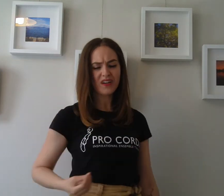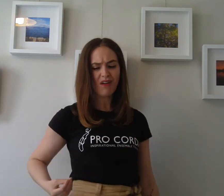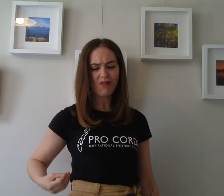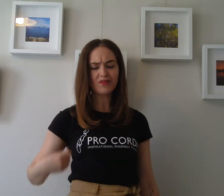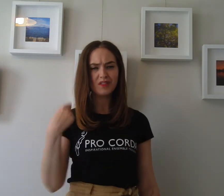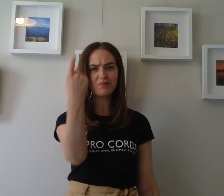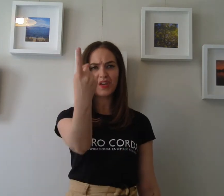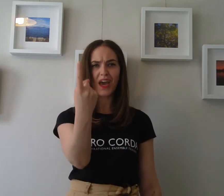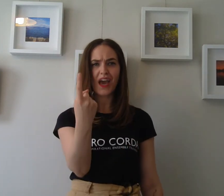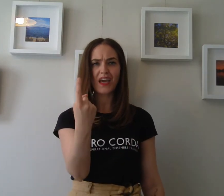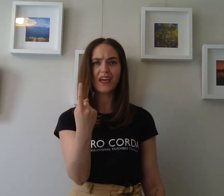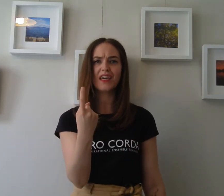when autumn came.